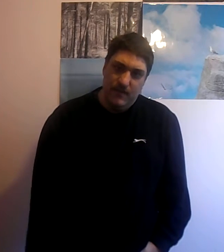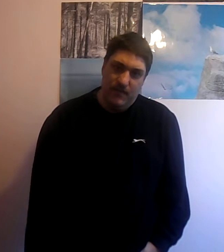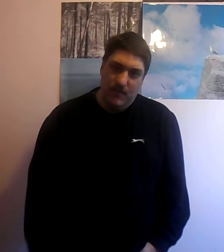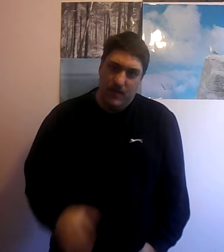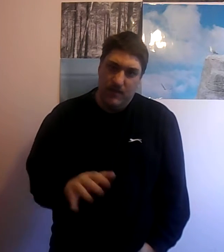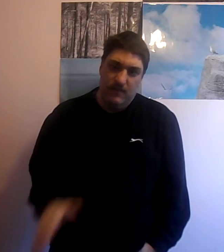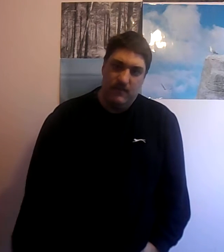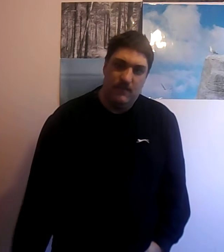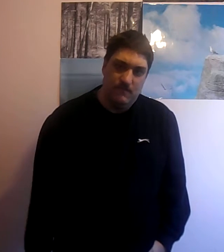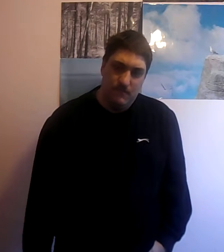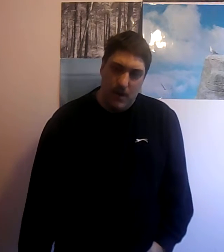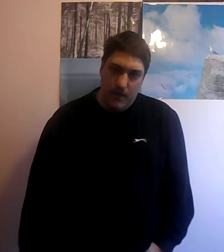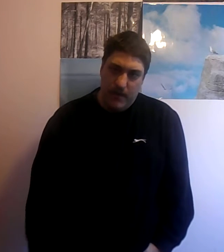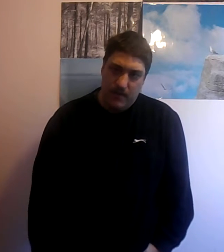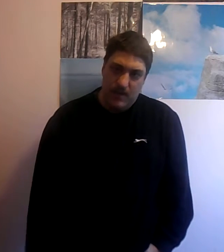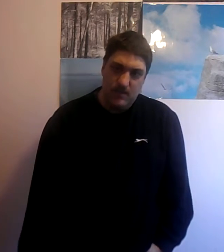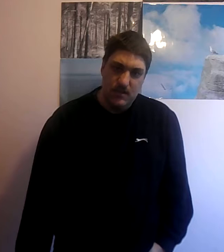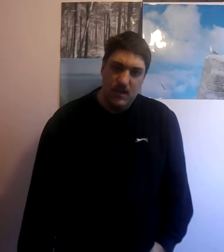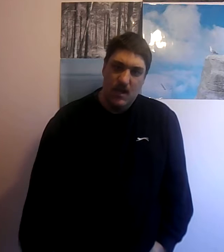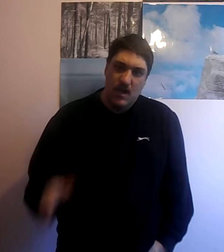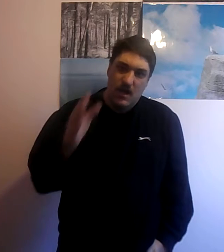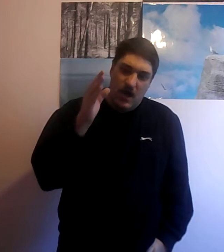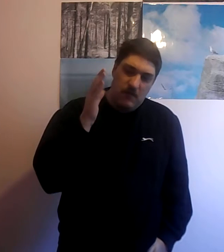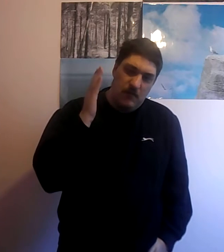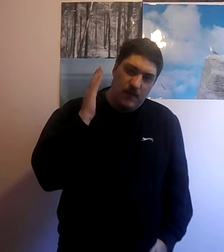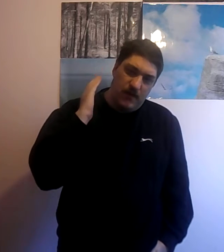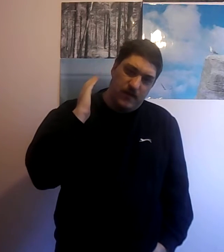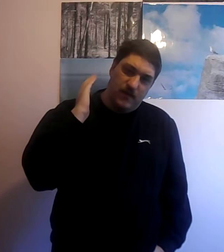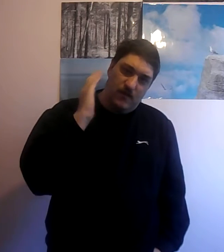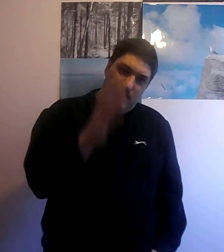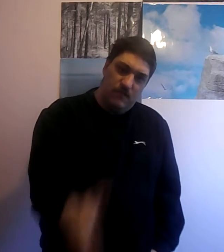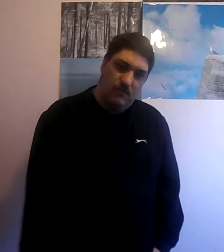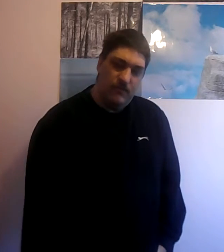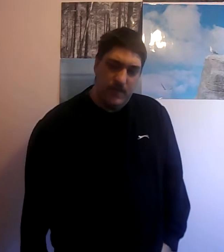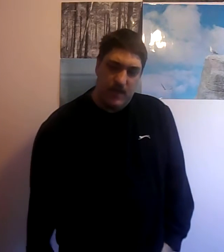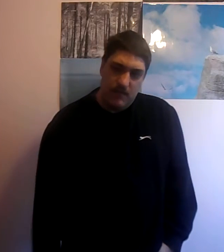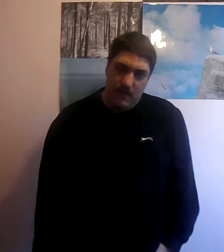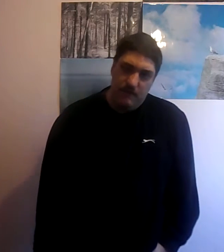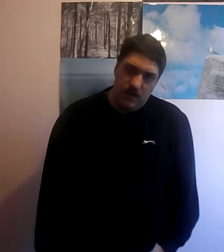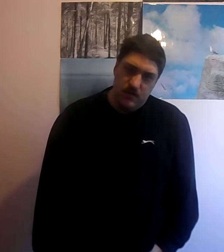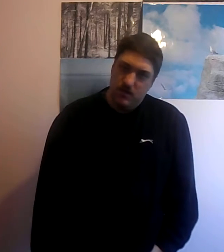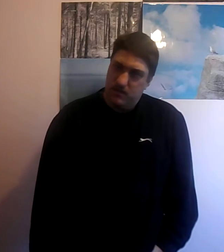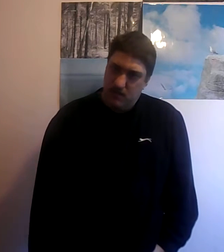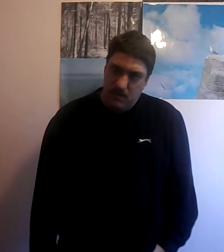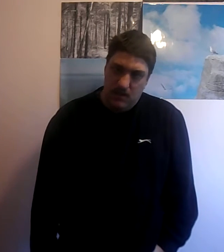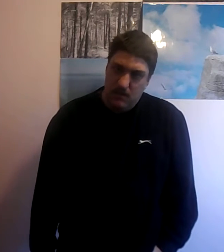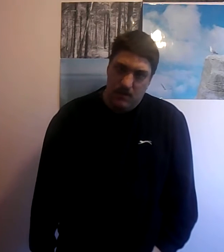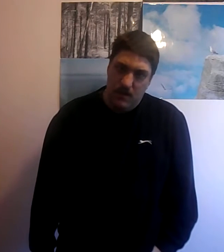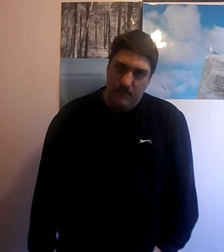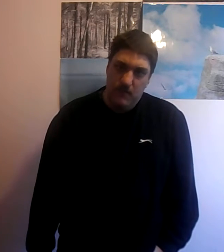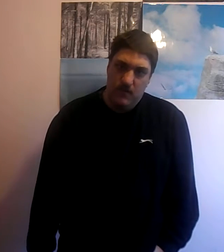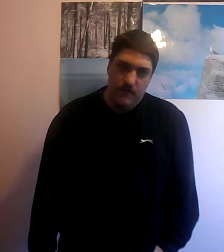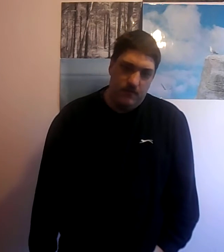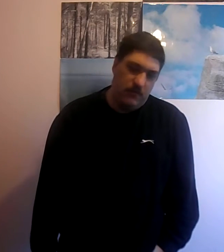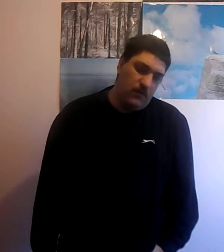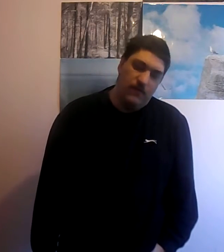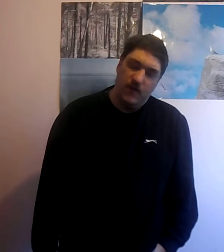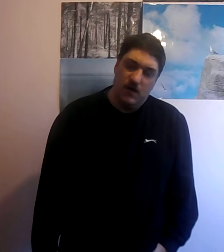vlog isn't just a moaning session I'm going to be honest that these games I've mentioned every one of them so far